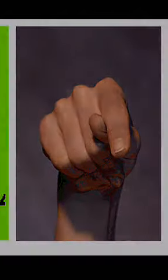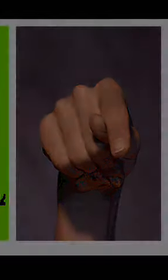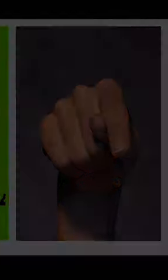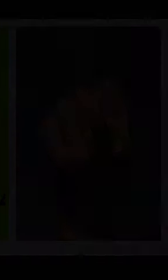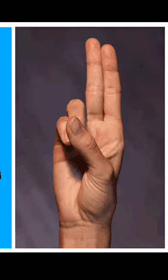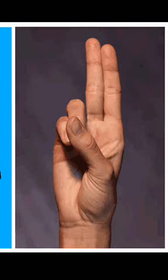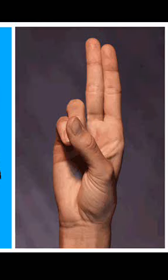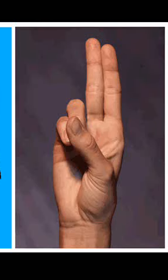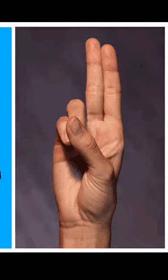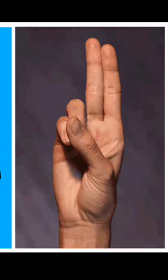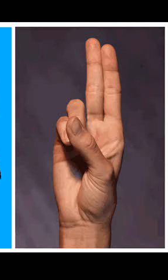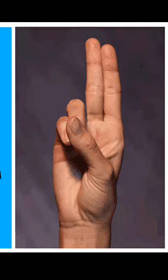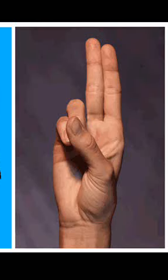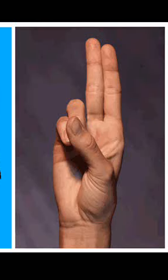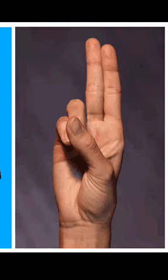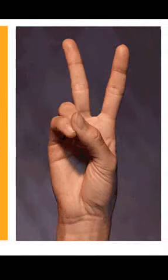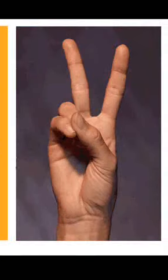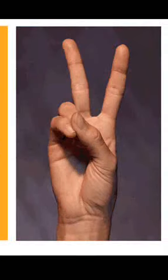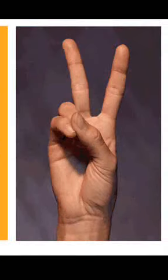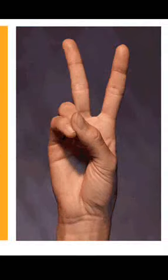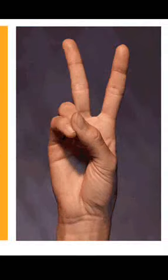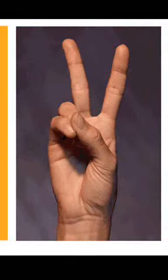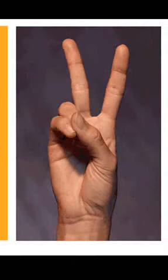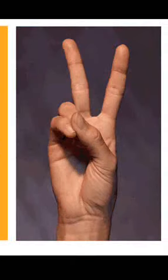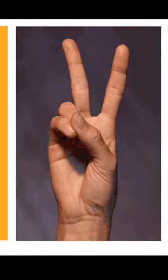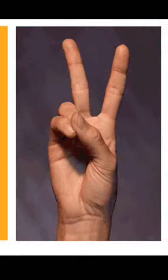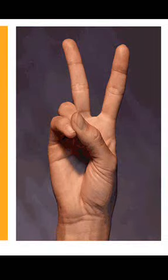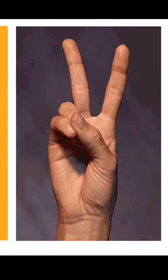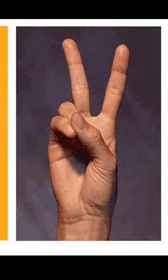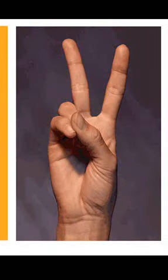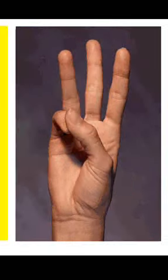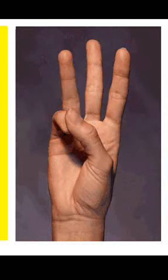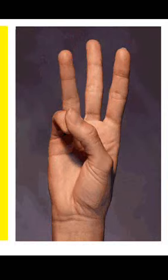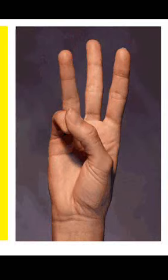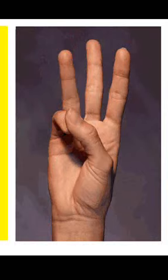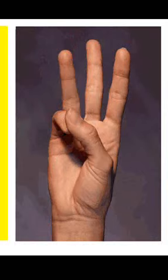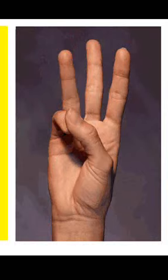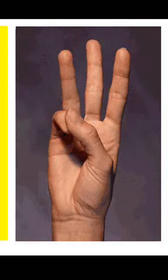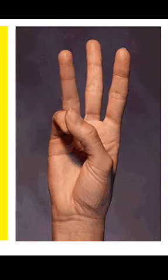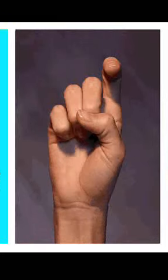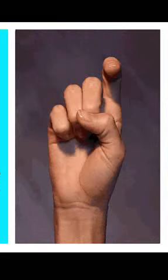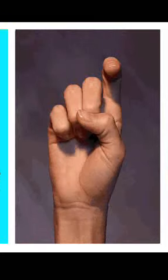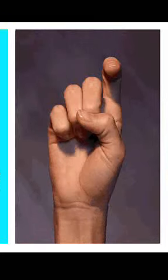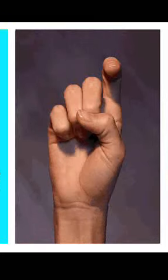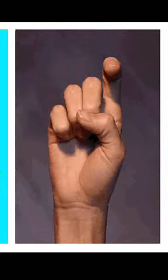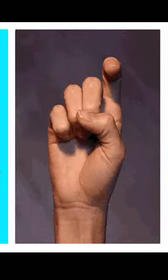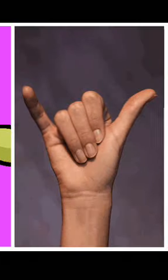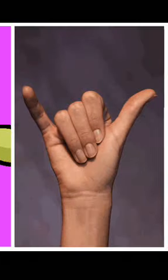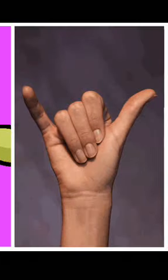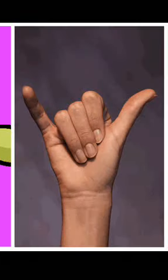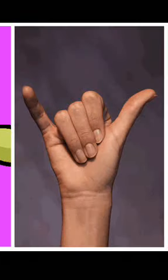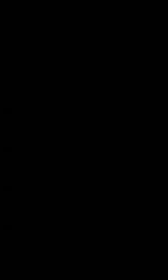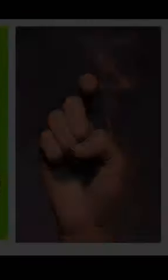You made my life complete, V means you're very sweet W-X-Y-Z